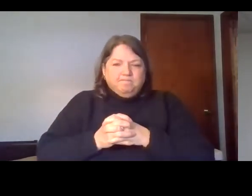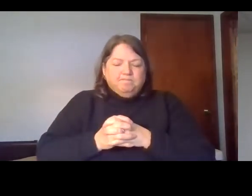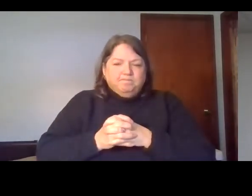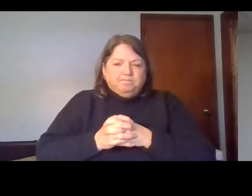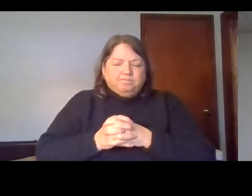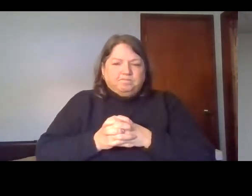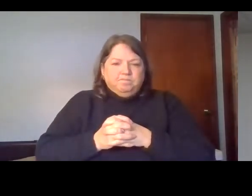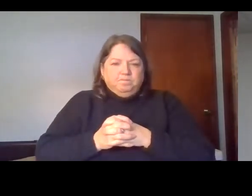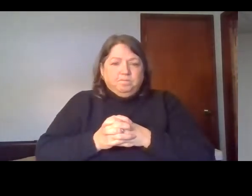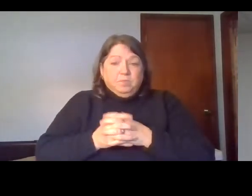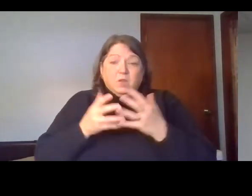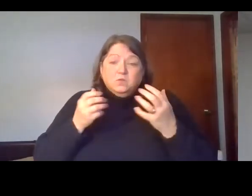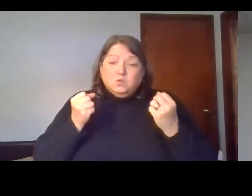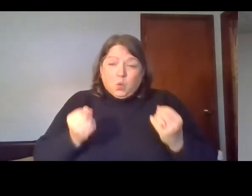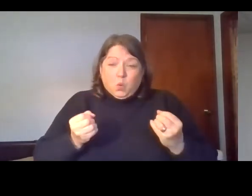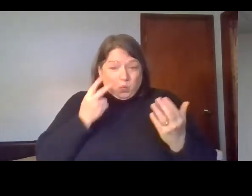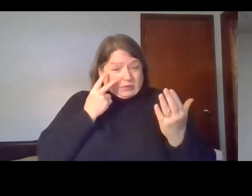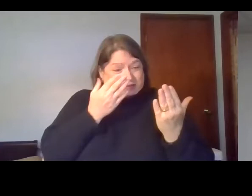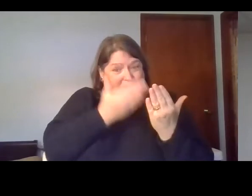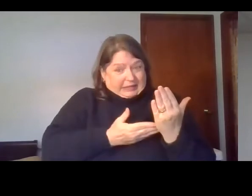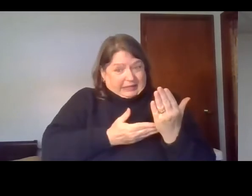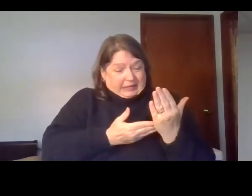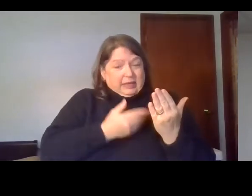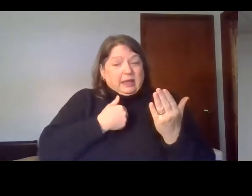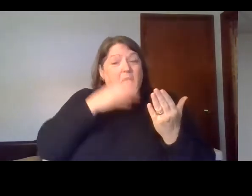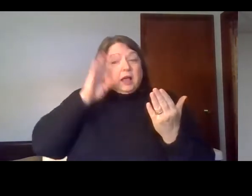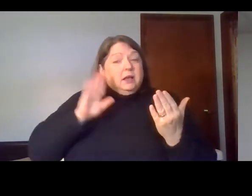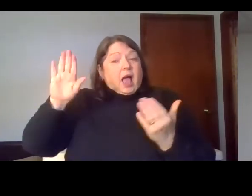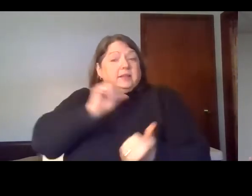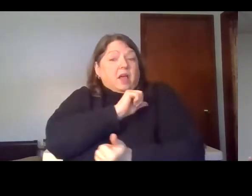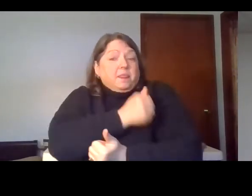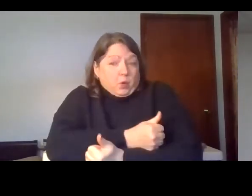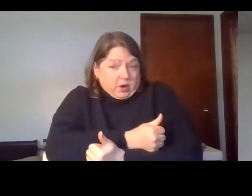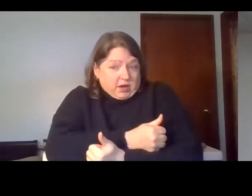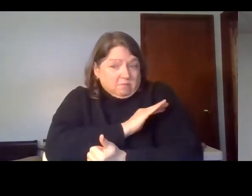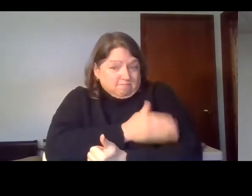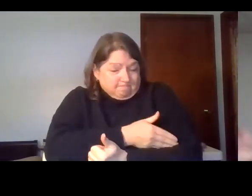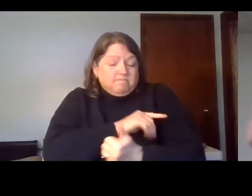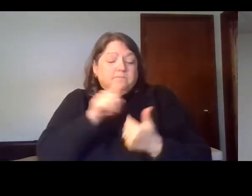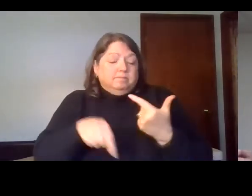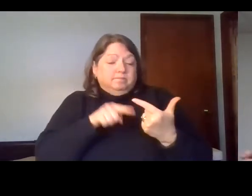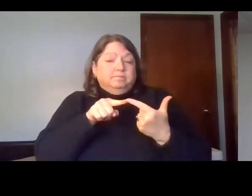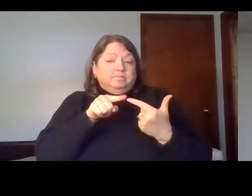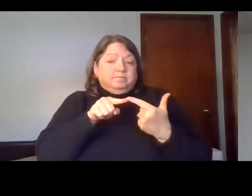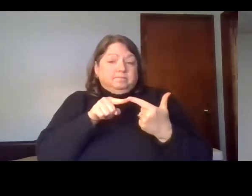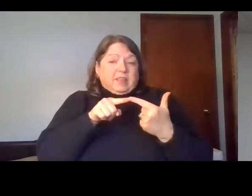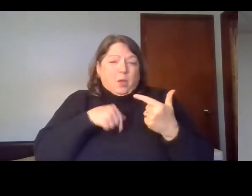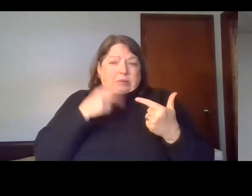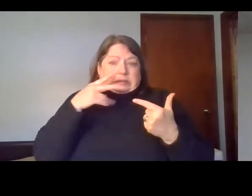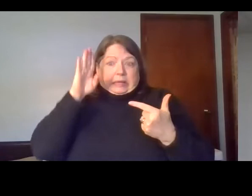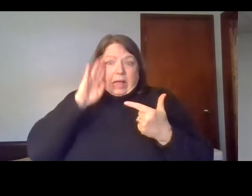here a description of the authority of God. And then we have a description of the assault of God.